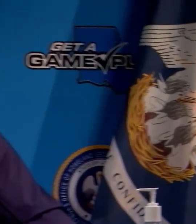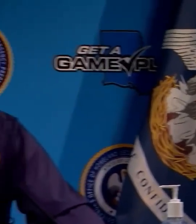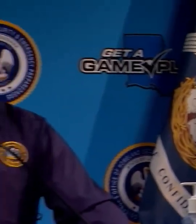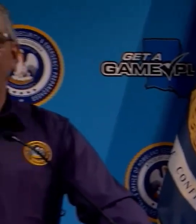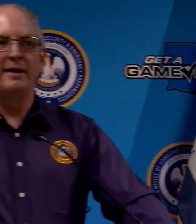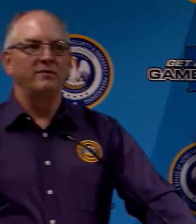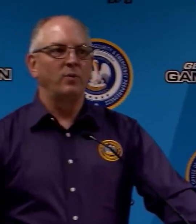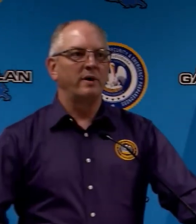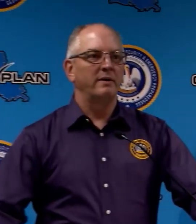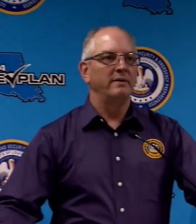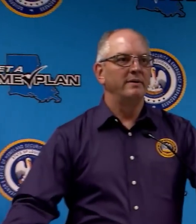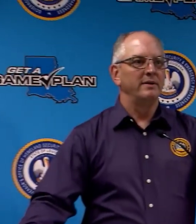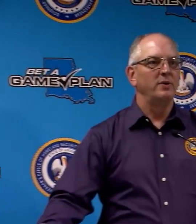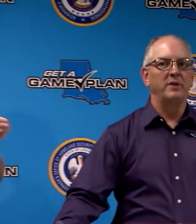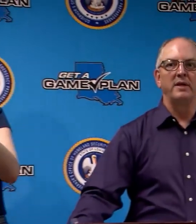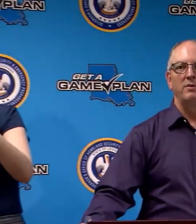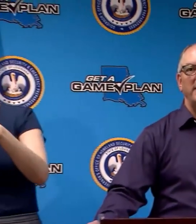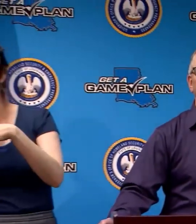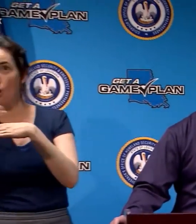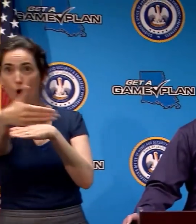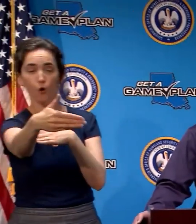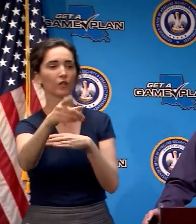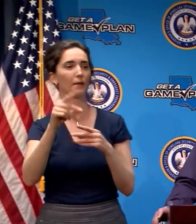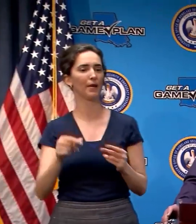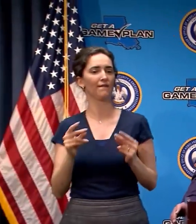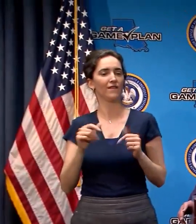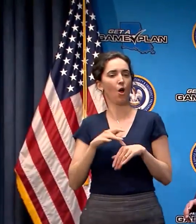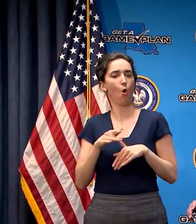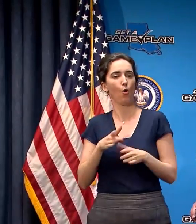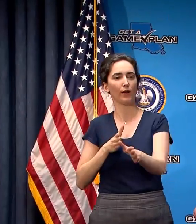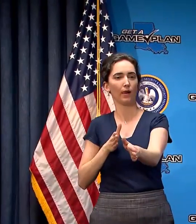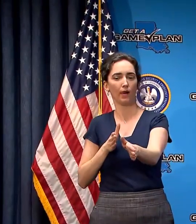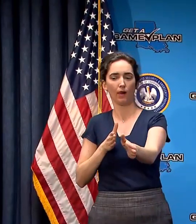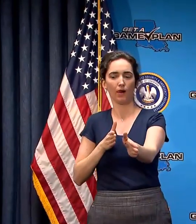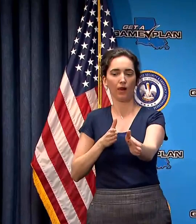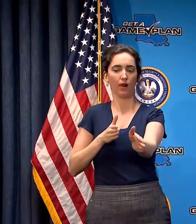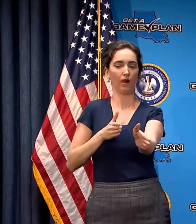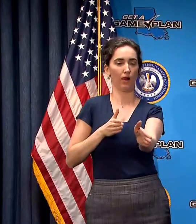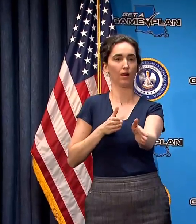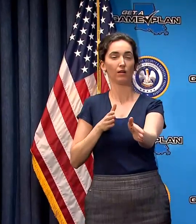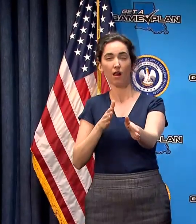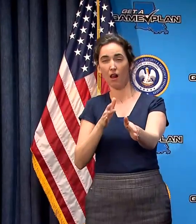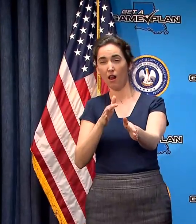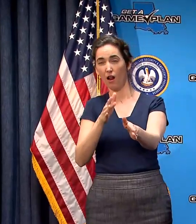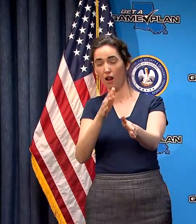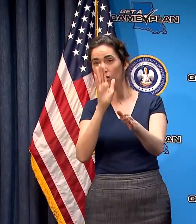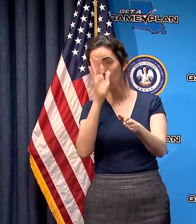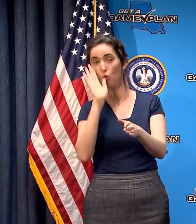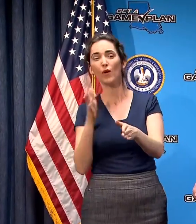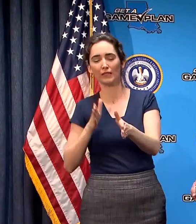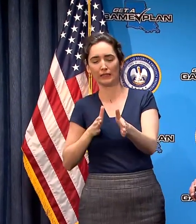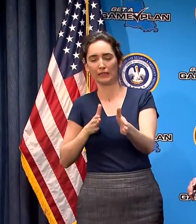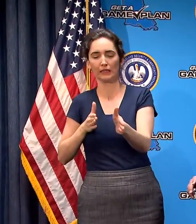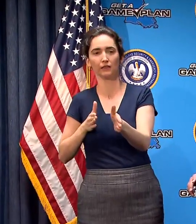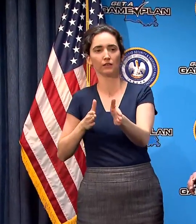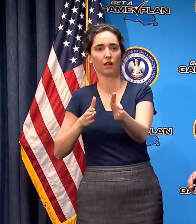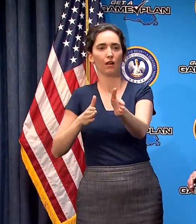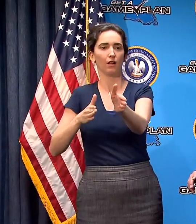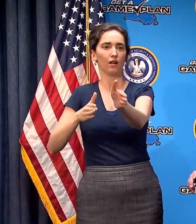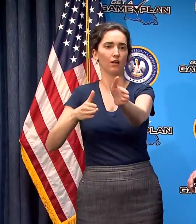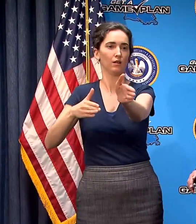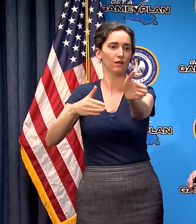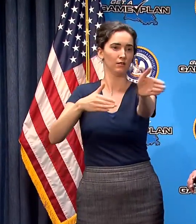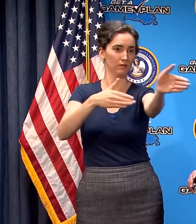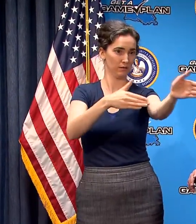turning way ahead of where you think you need to in order to get to your desired destination so we've got to